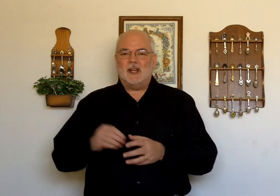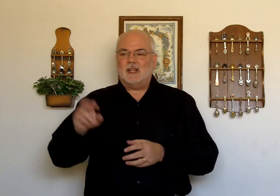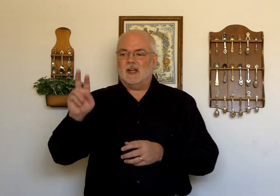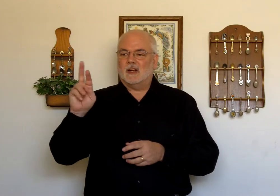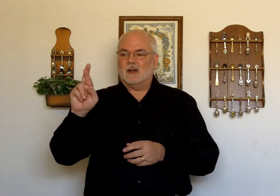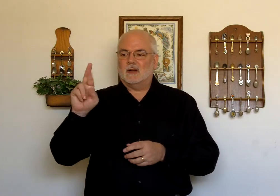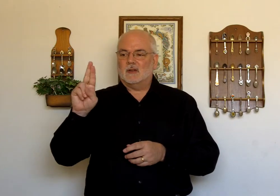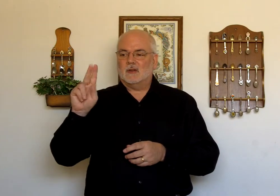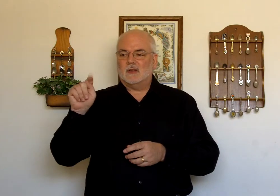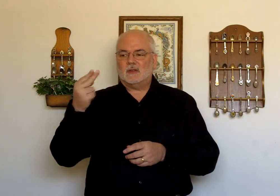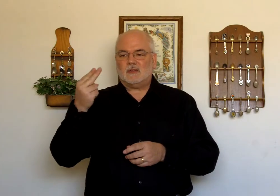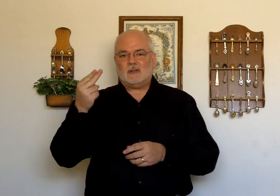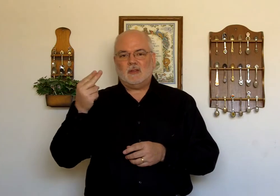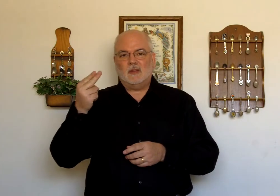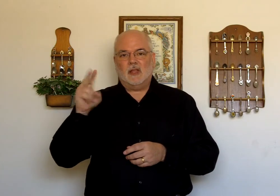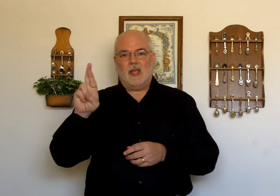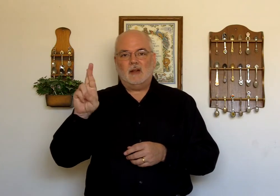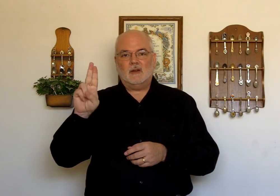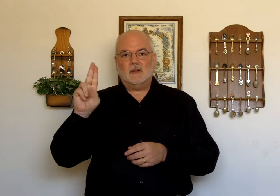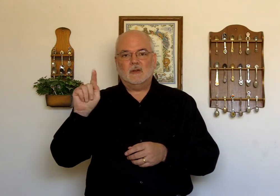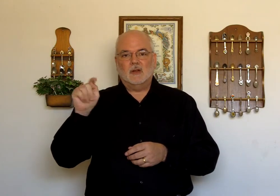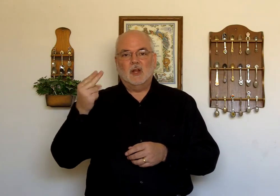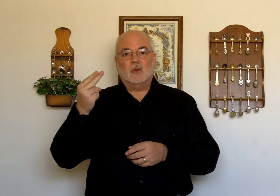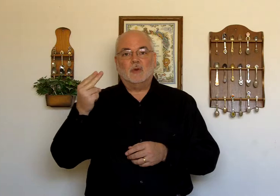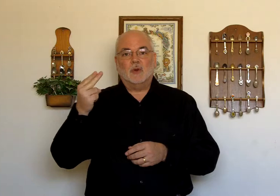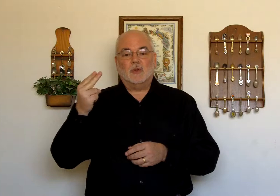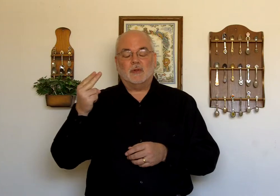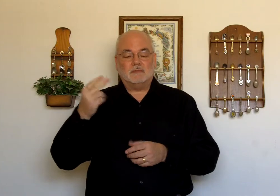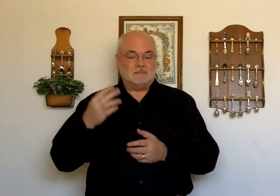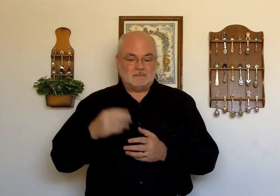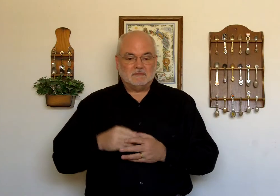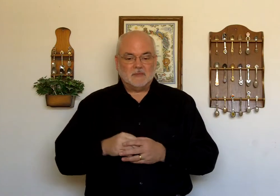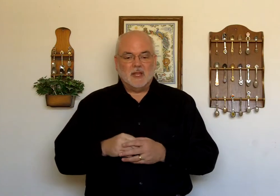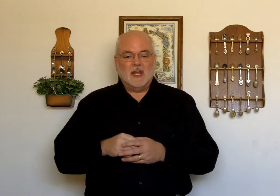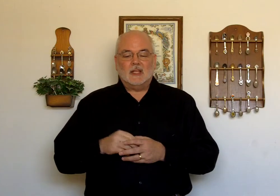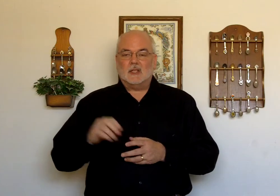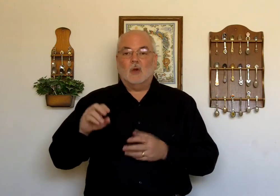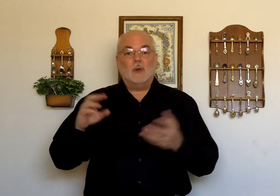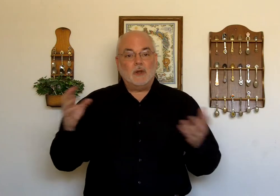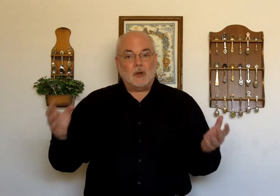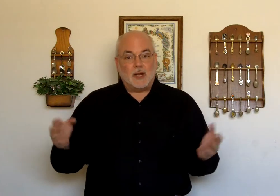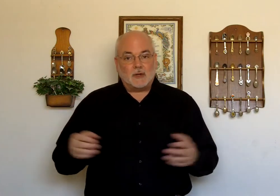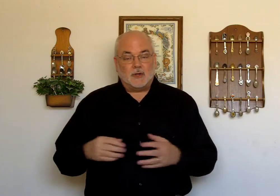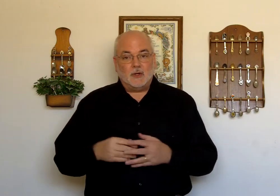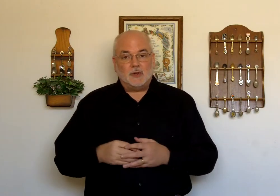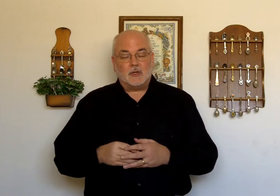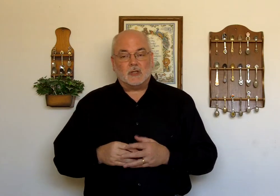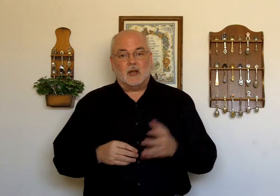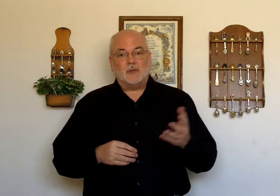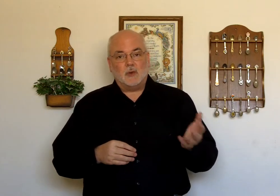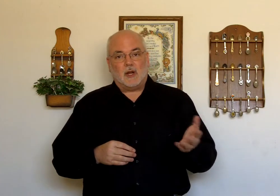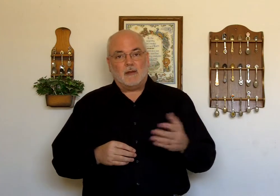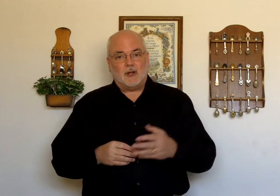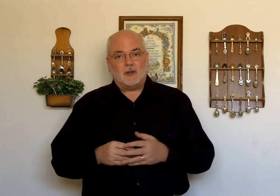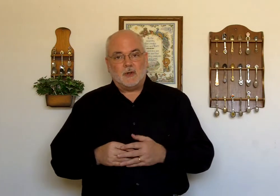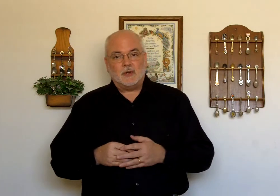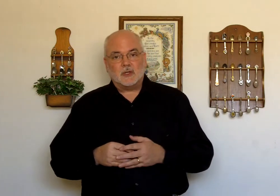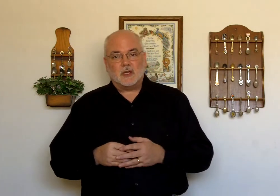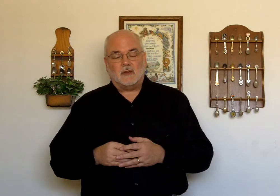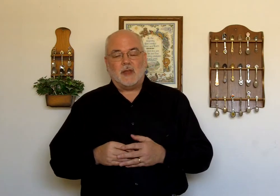easy. Okay? Ruth. So when you go to introduce yourself, you will have to introduce yourself